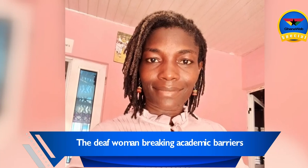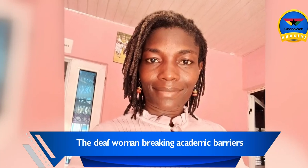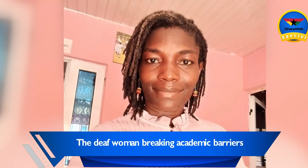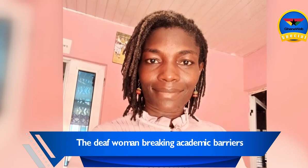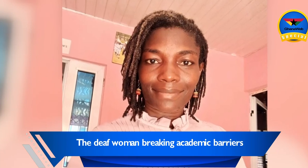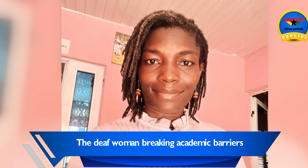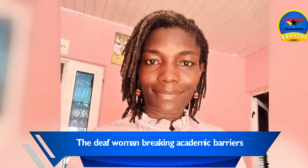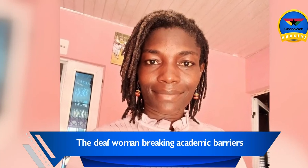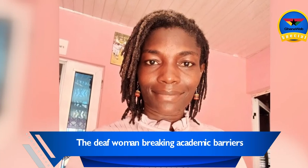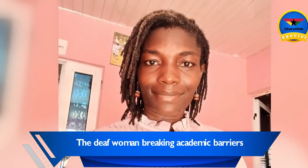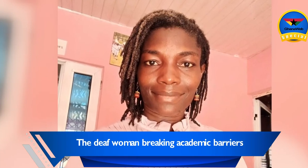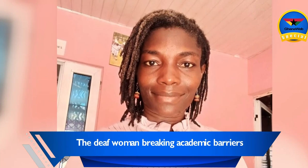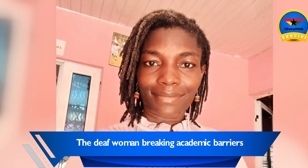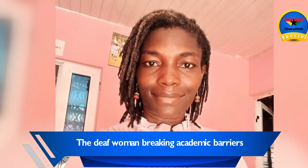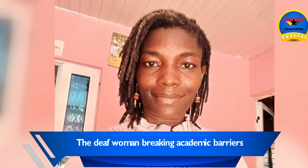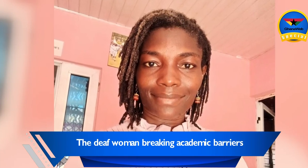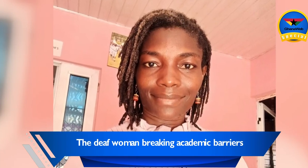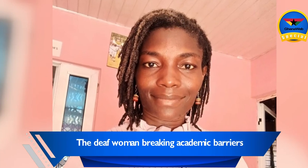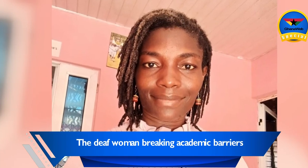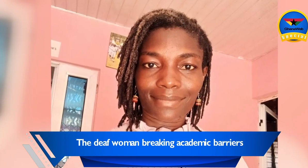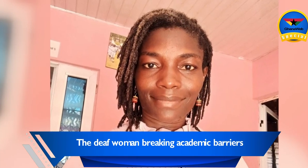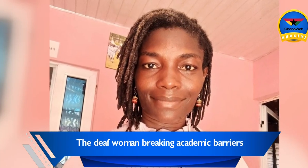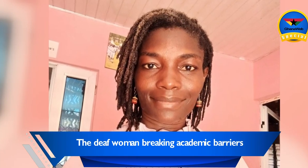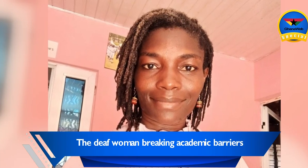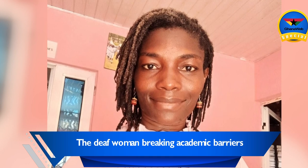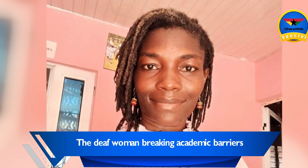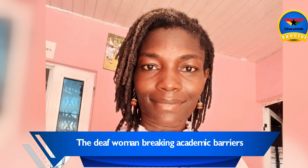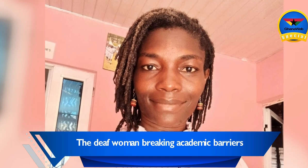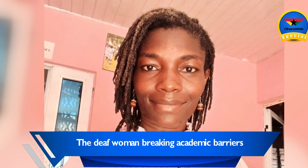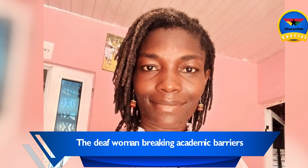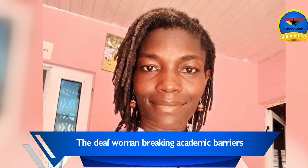the necessary assistance was provided for Lydia to go through the program successfully.